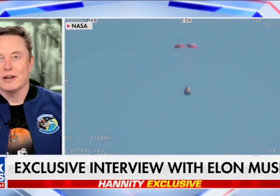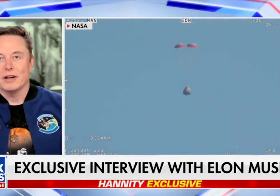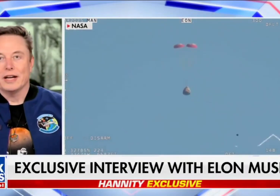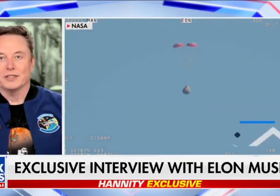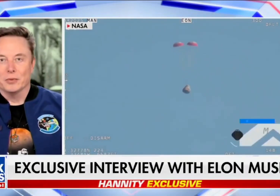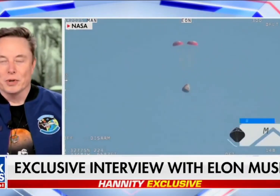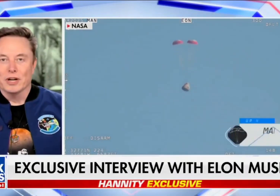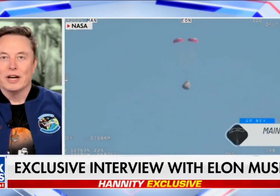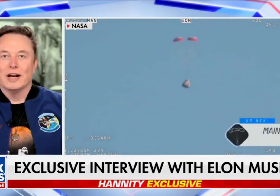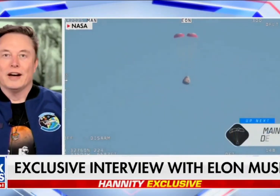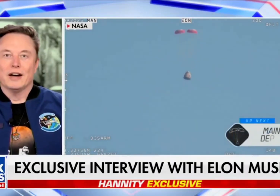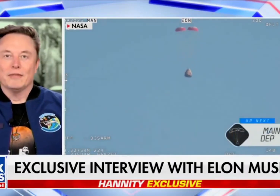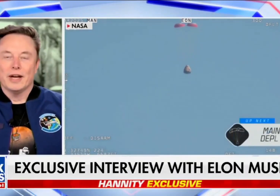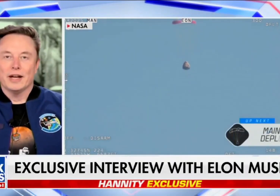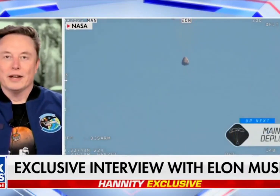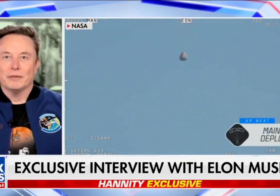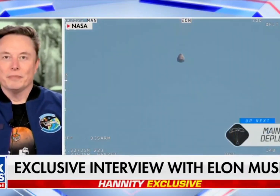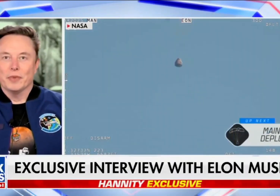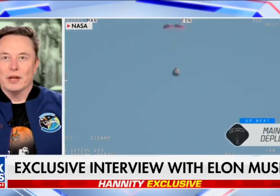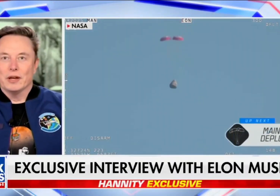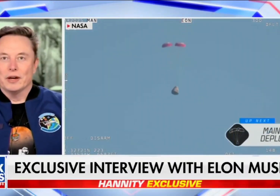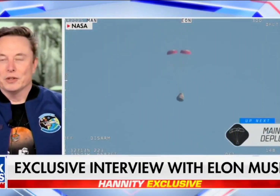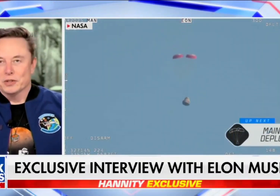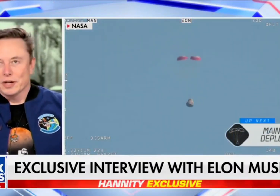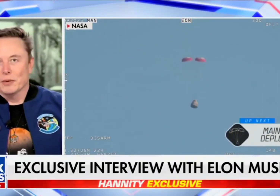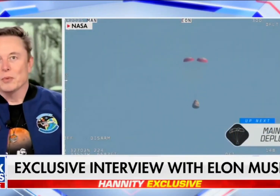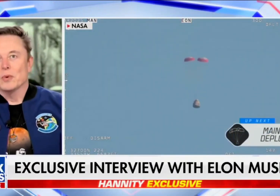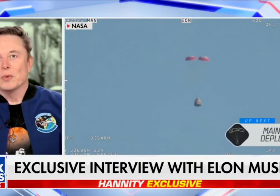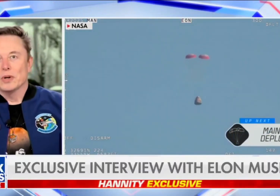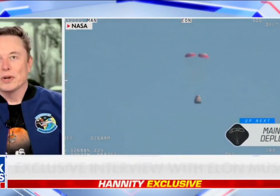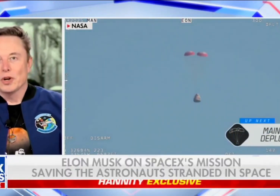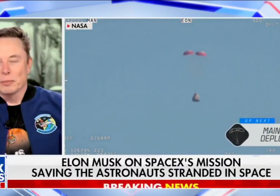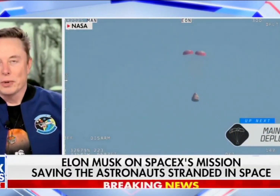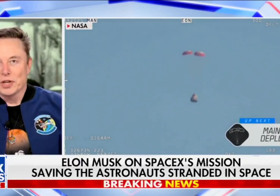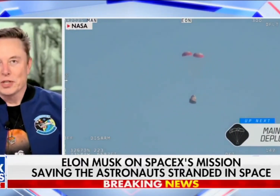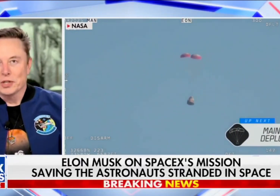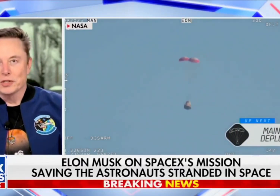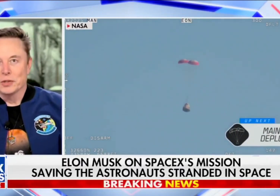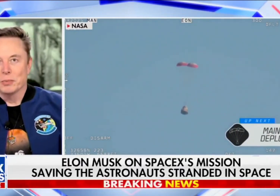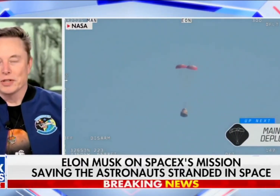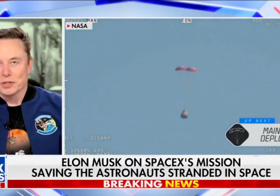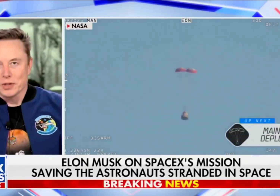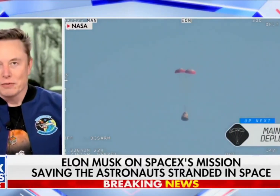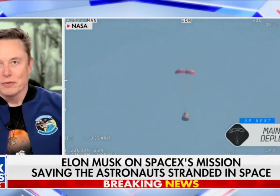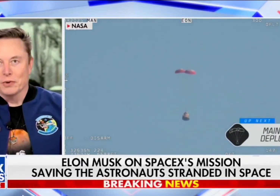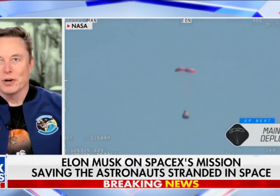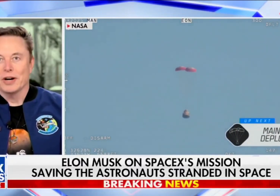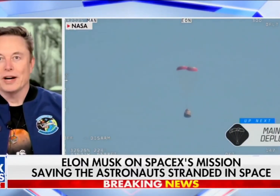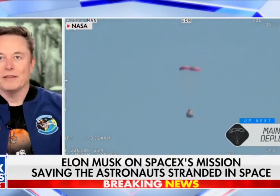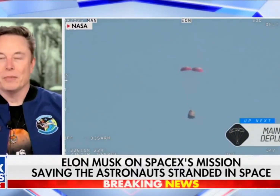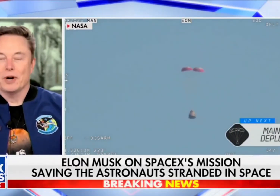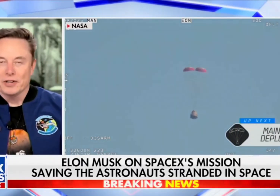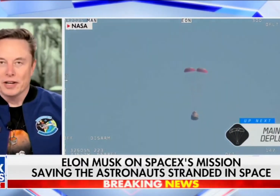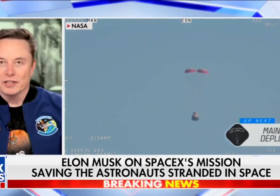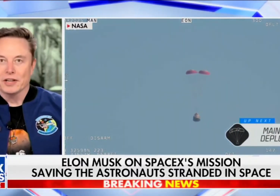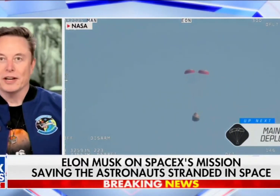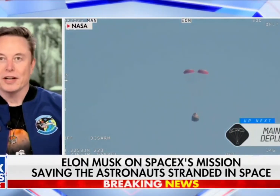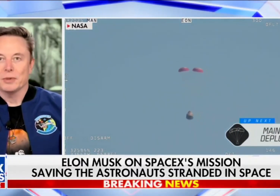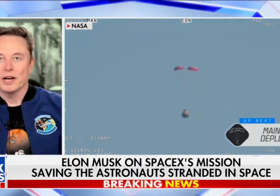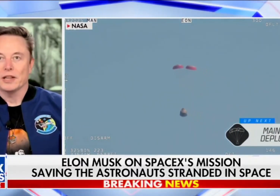excellent work. And a huge note of appreciation to President Trump for prioritizing and expediting